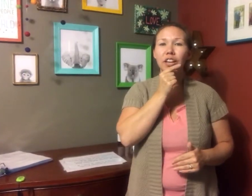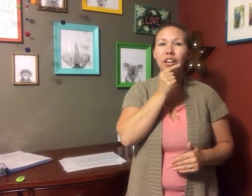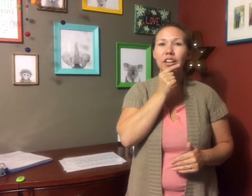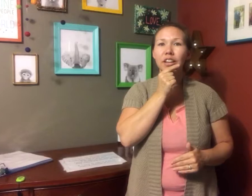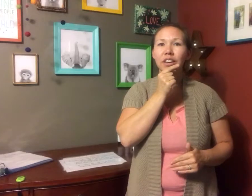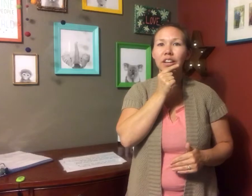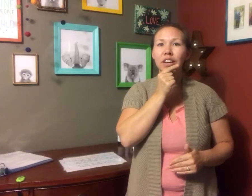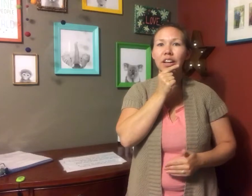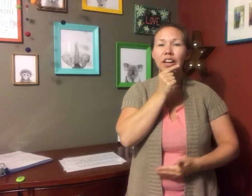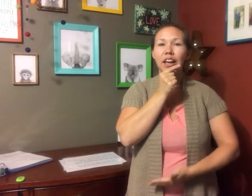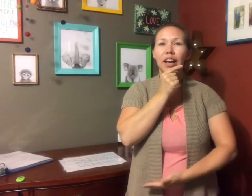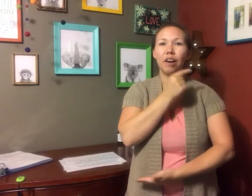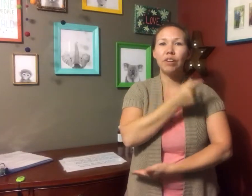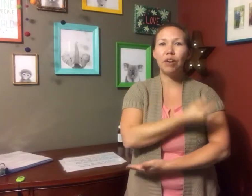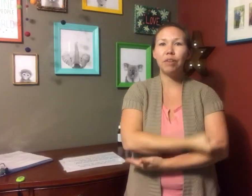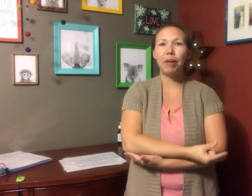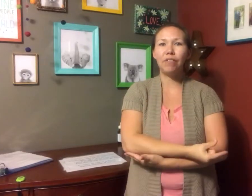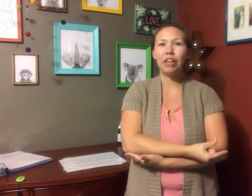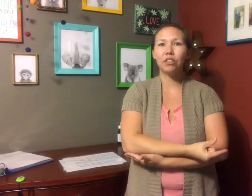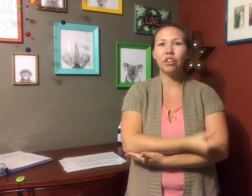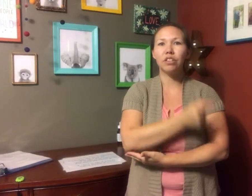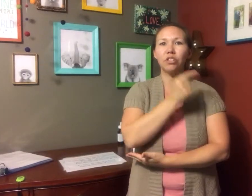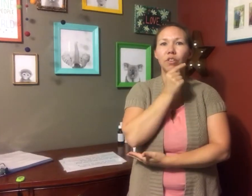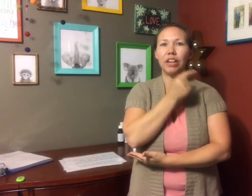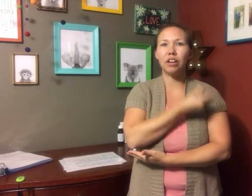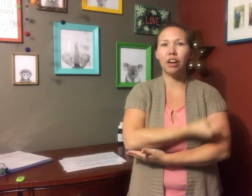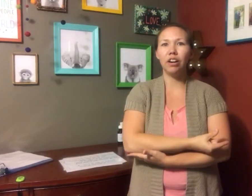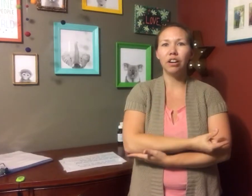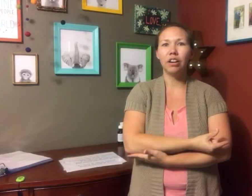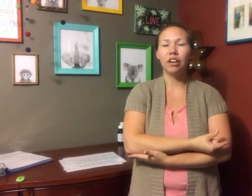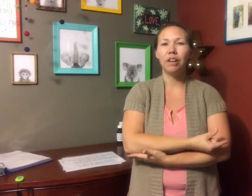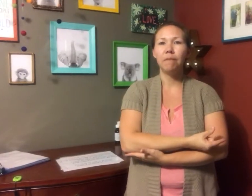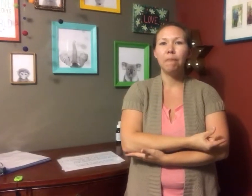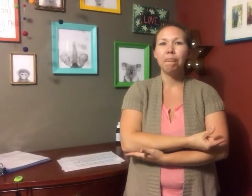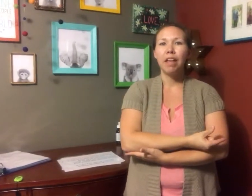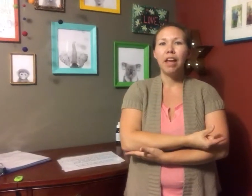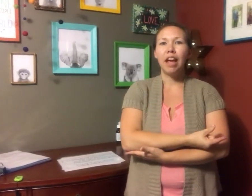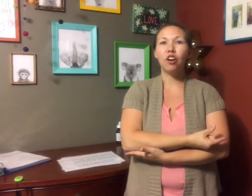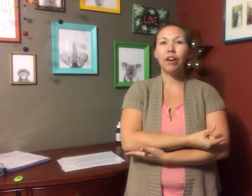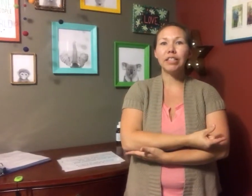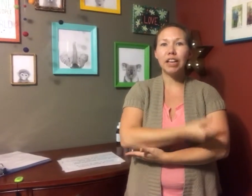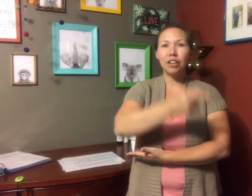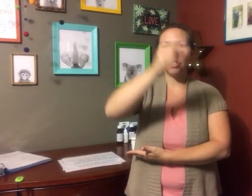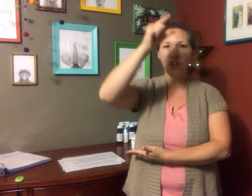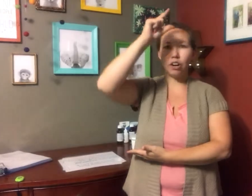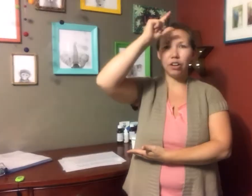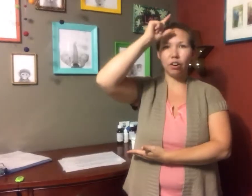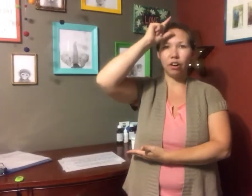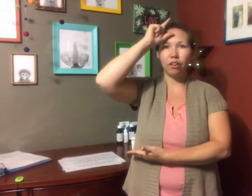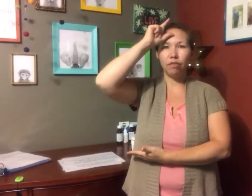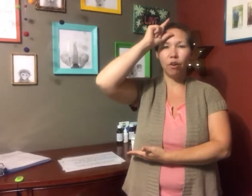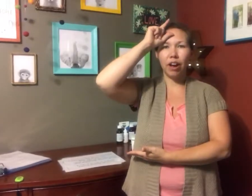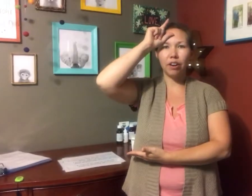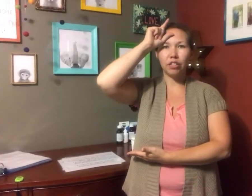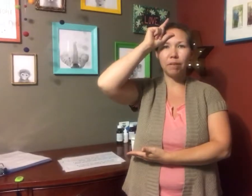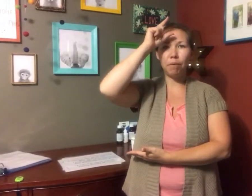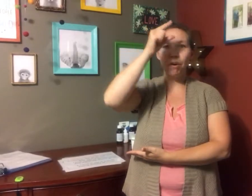and come down to baby. So this is granddaughter and grandson, you start at your forehead or temple